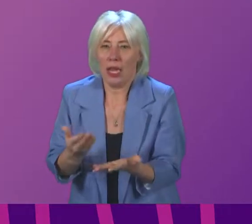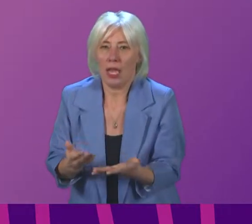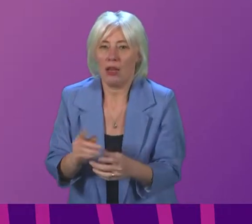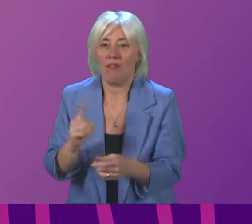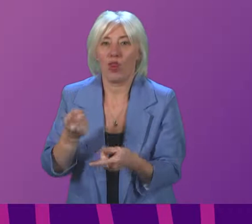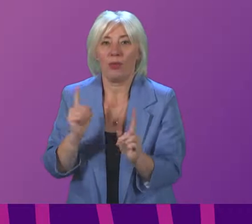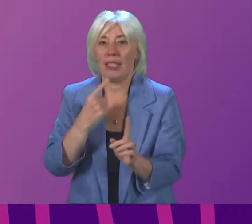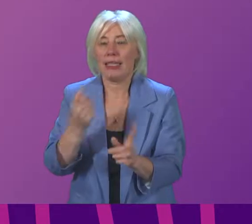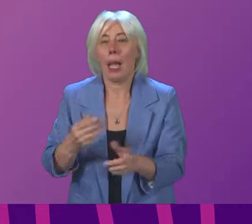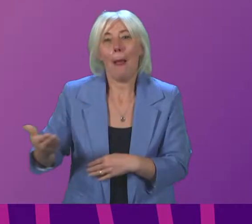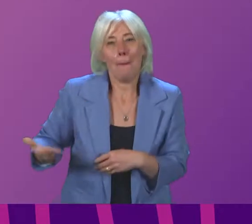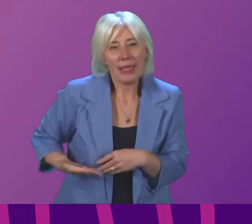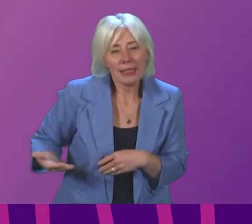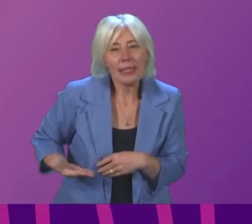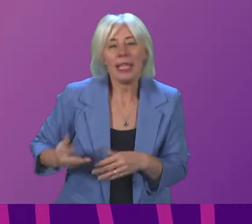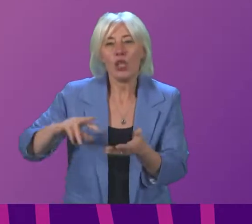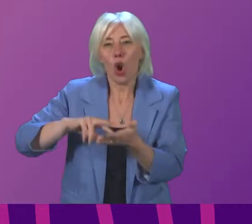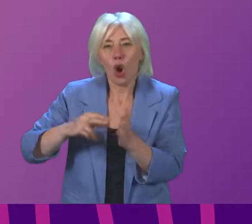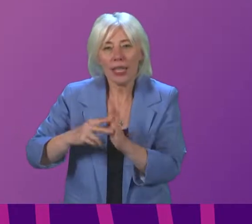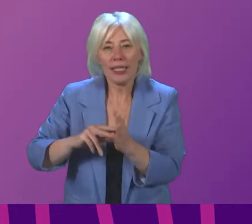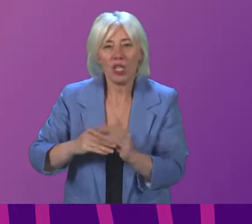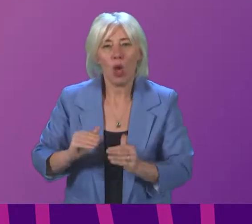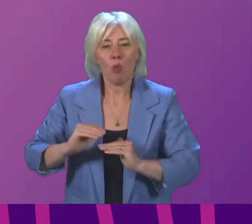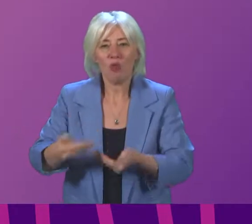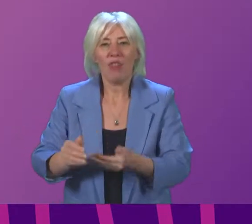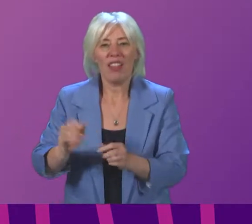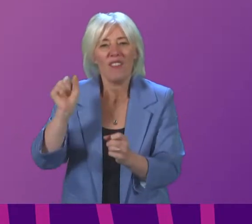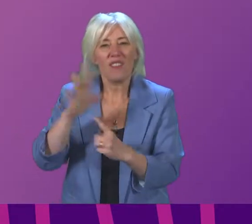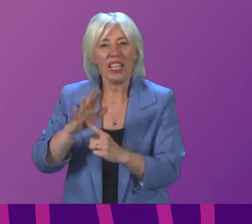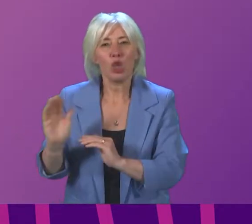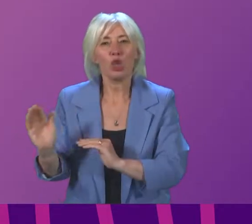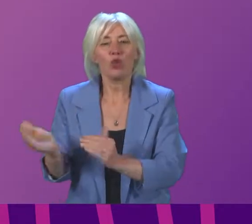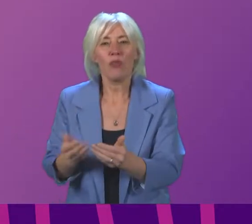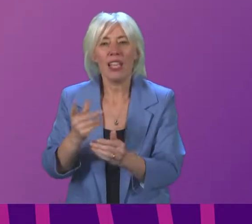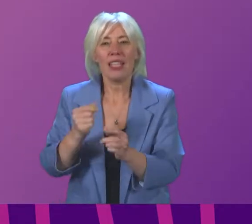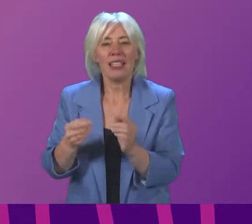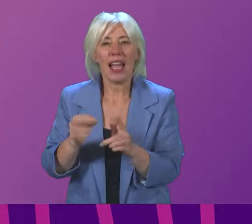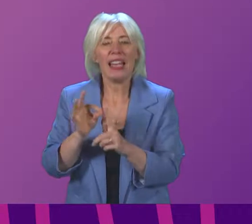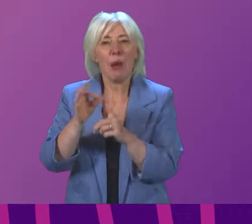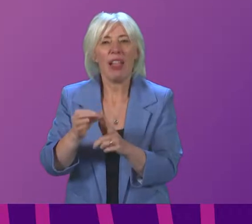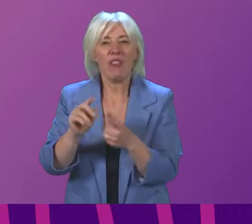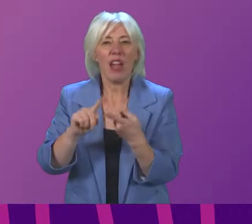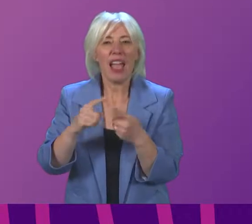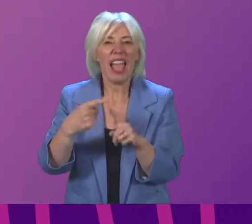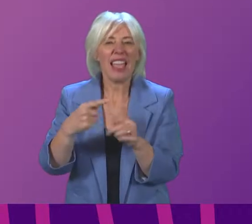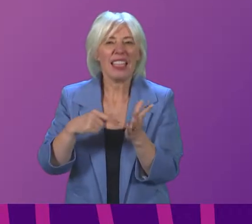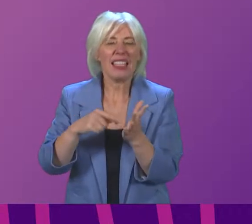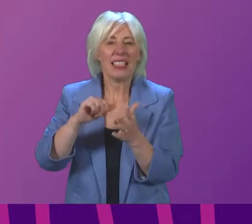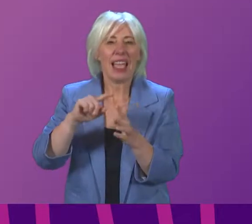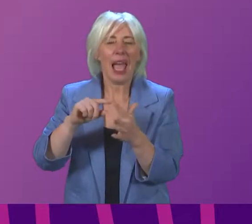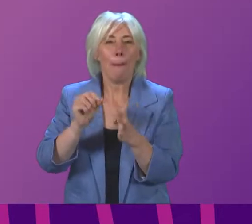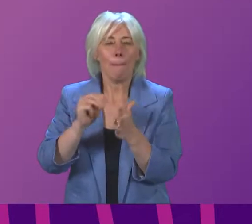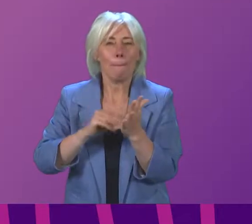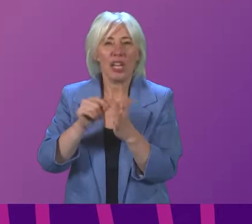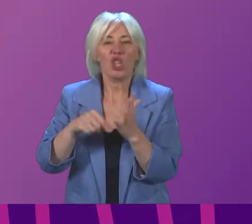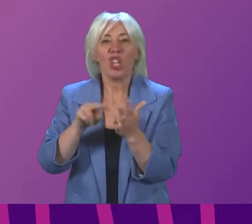and I quote, businesses and organisations providing vital services can apply for an exemption to allow essential workers to return to work.